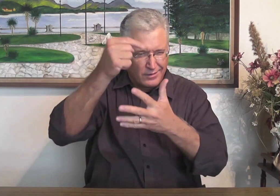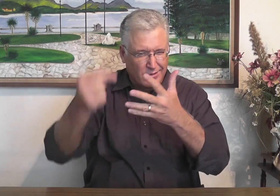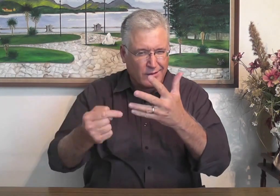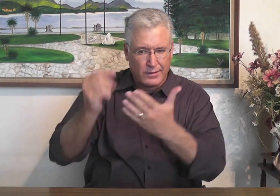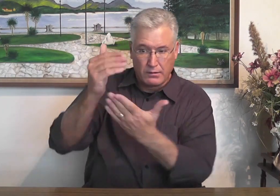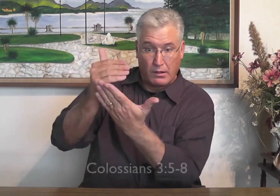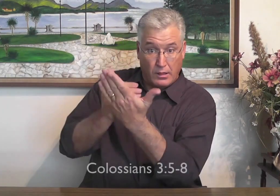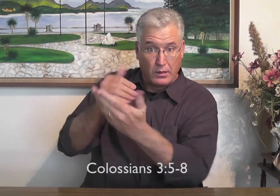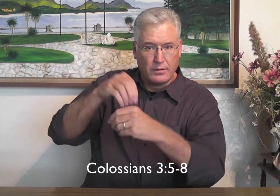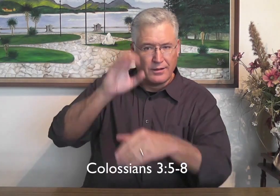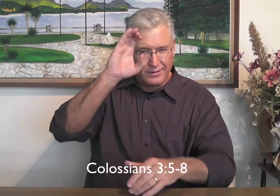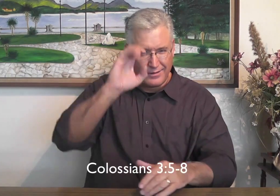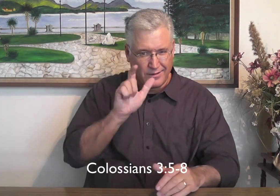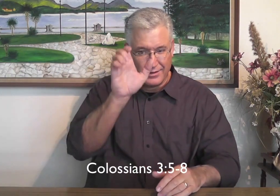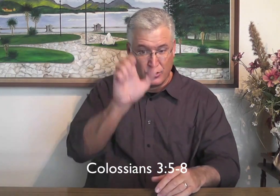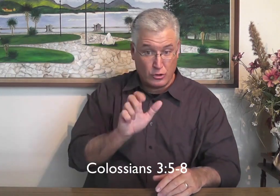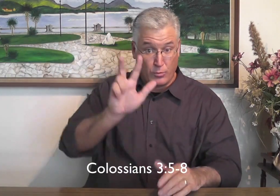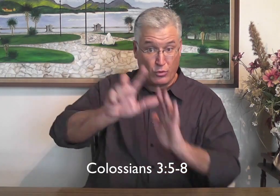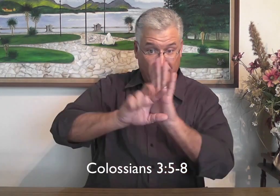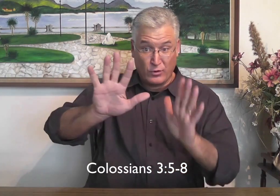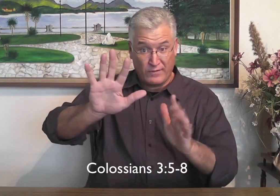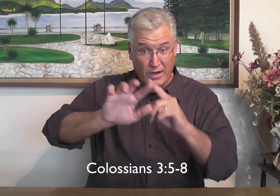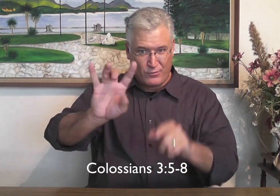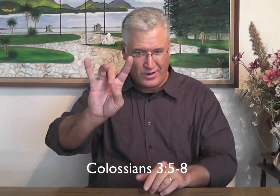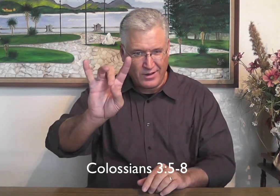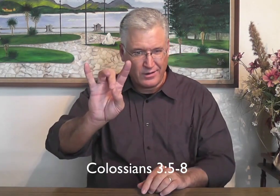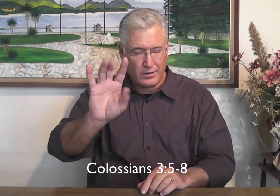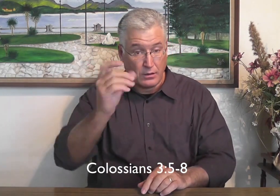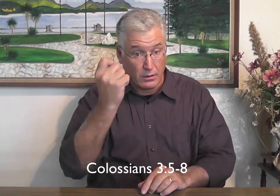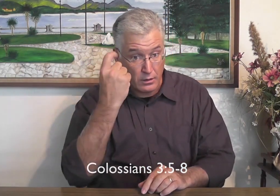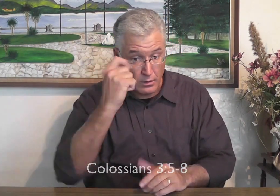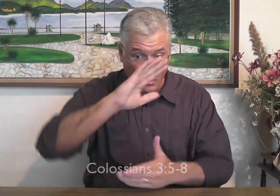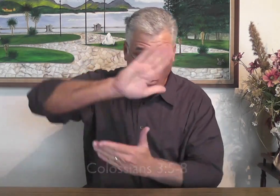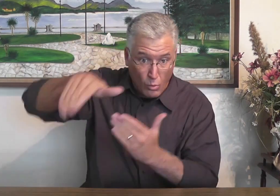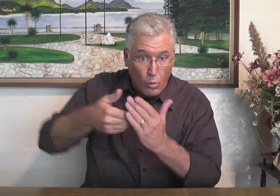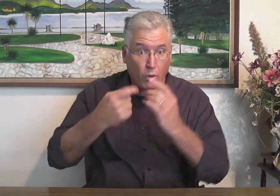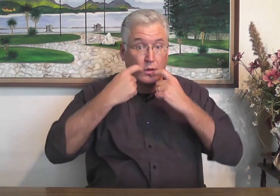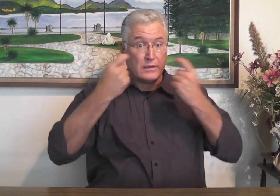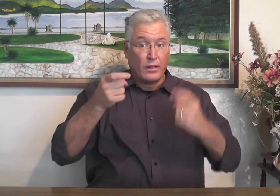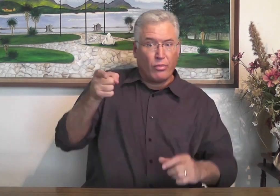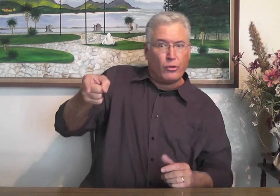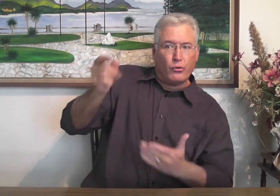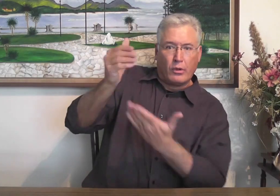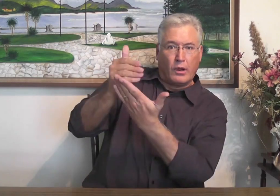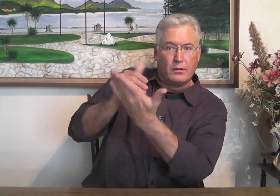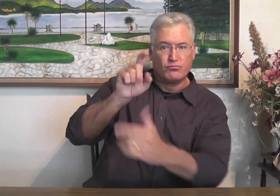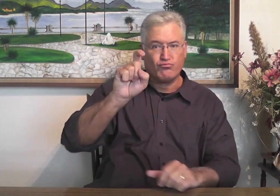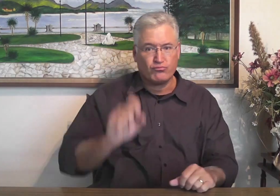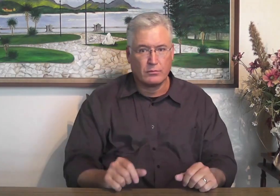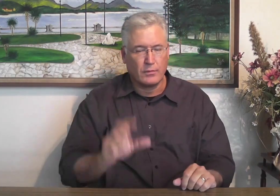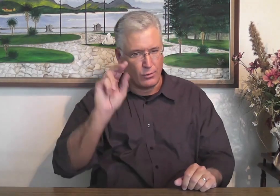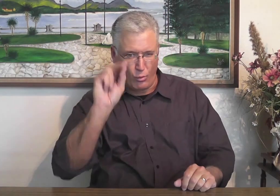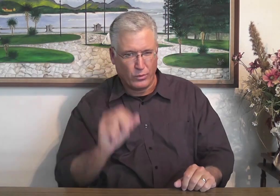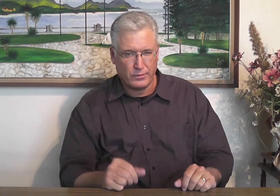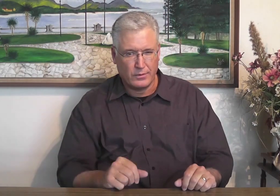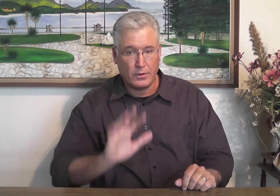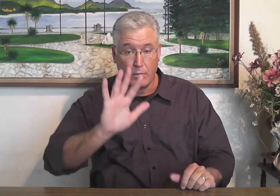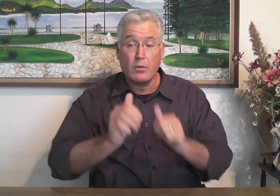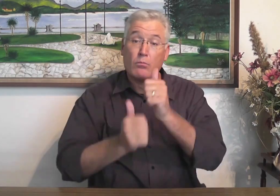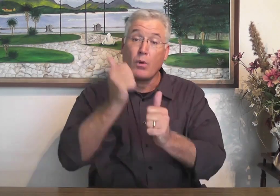turn away from sin. There's a list in Colossians 3 verses 5 through 8. Now this is not an exhaustive list,